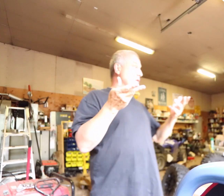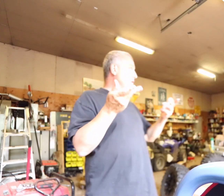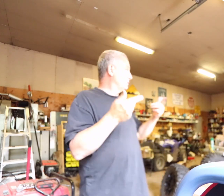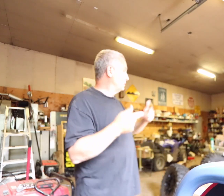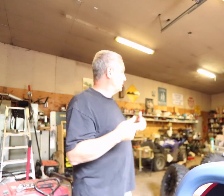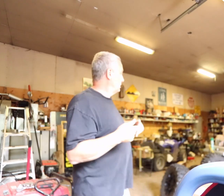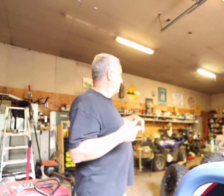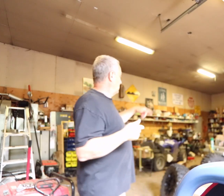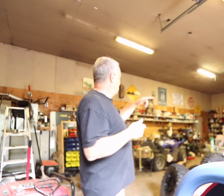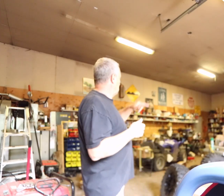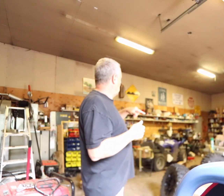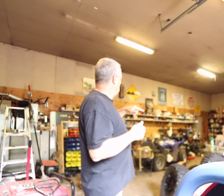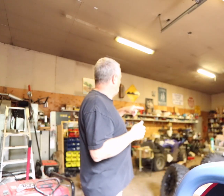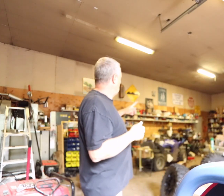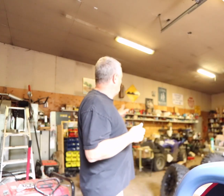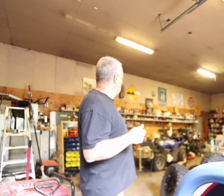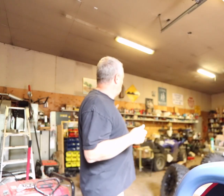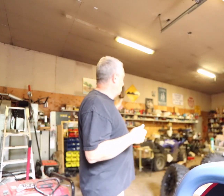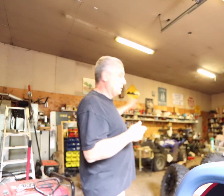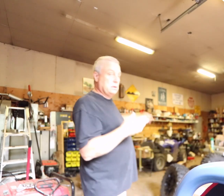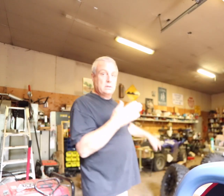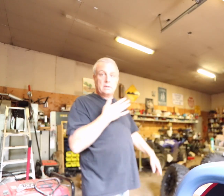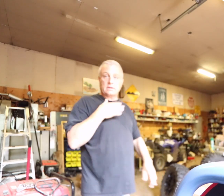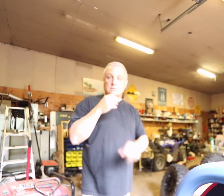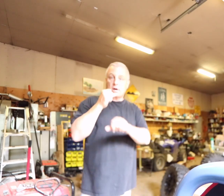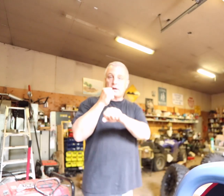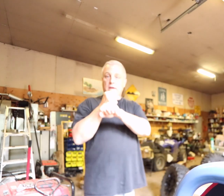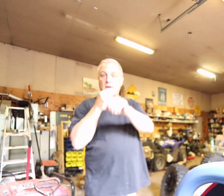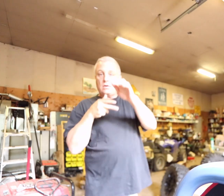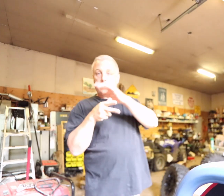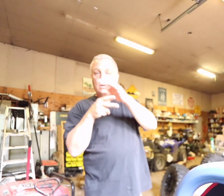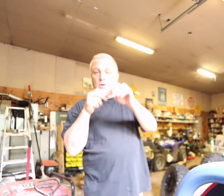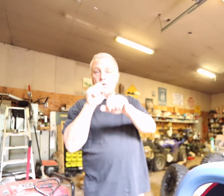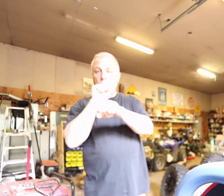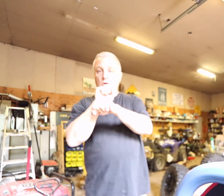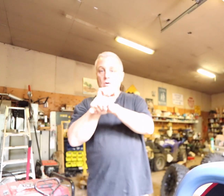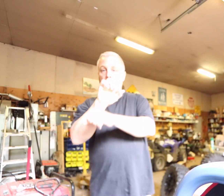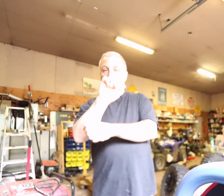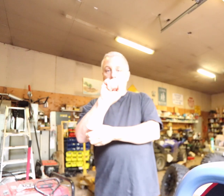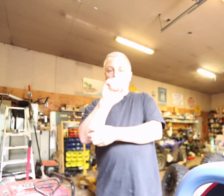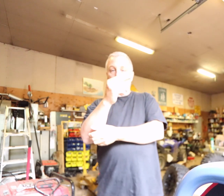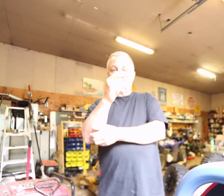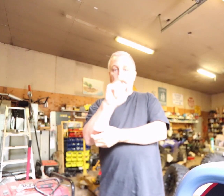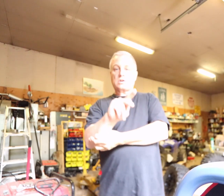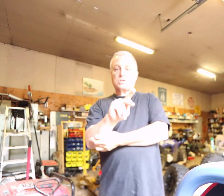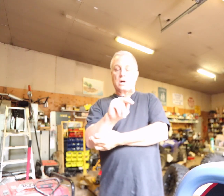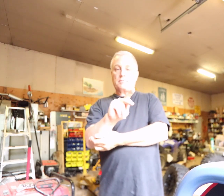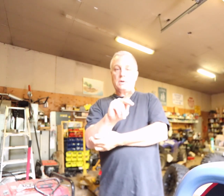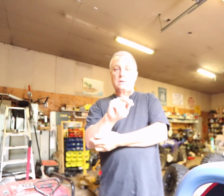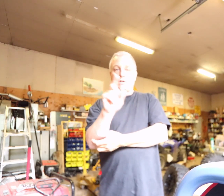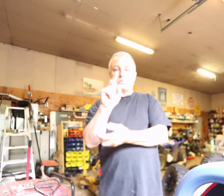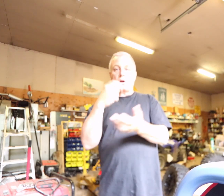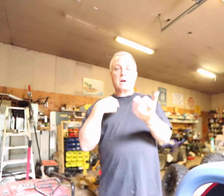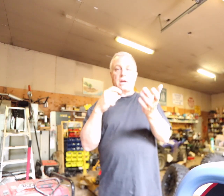is my workshop. It's where I